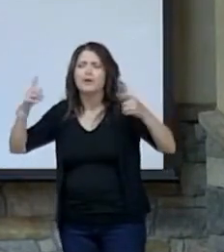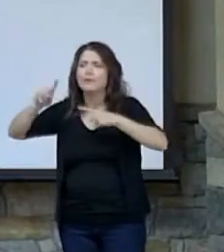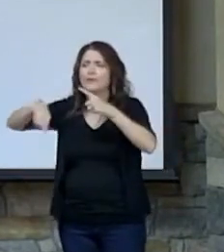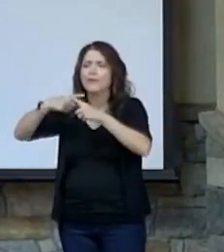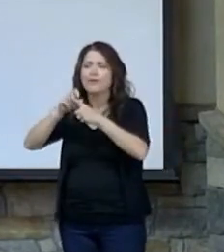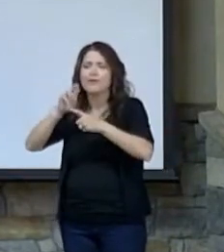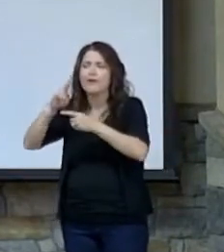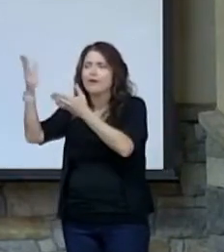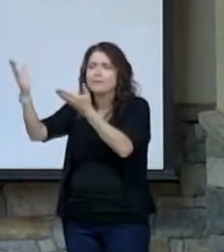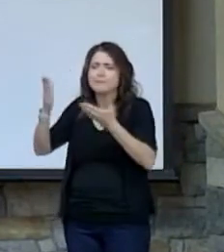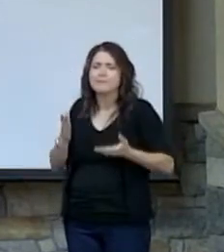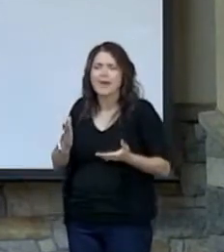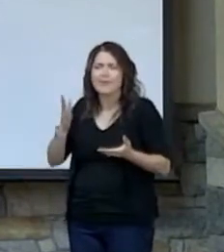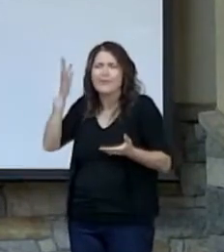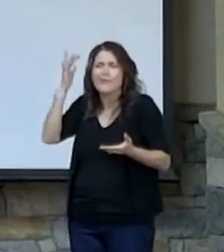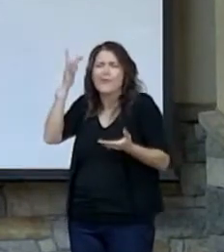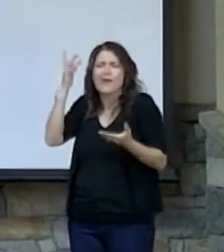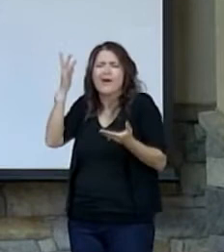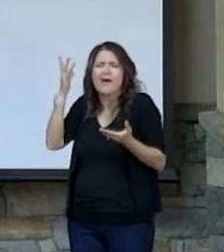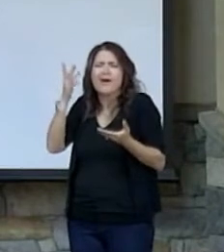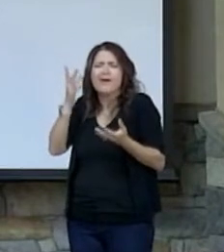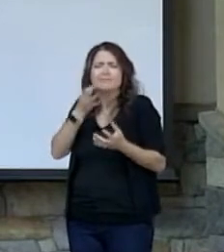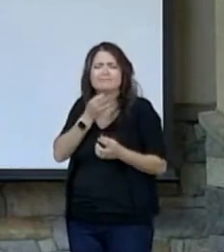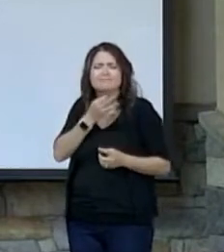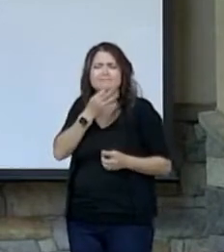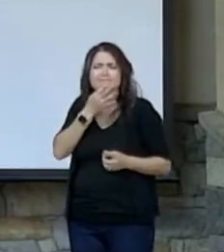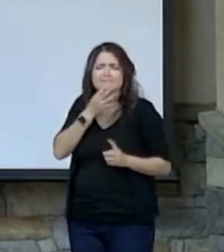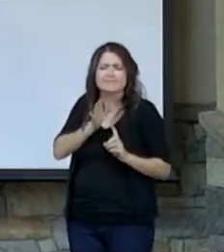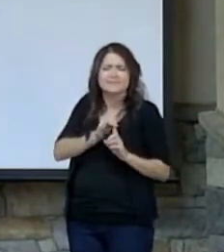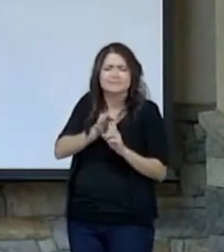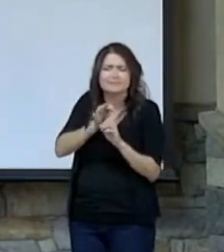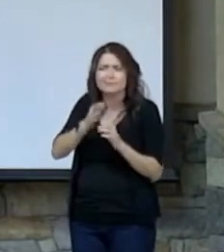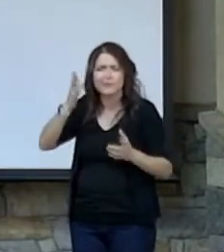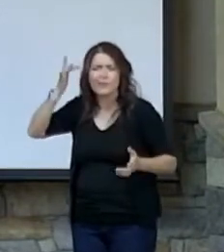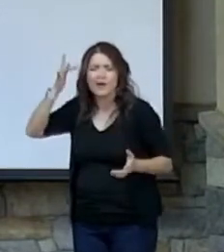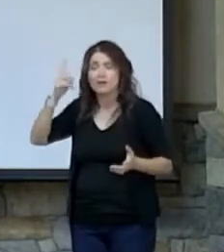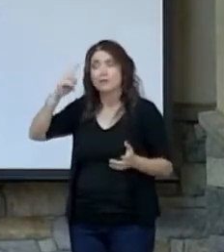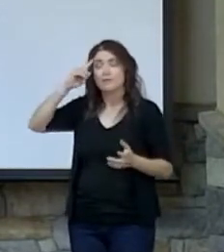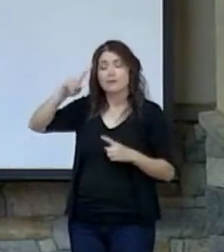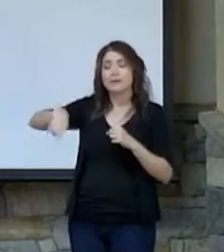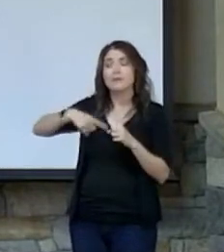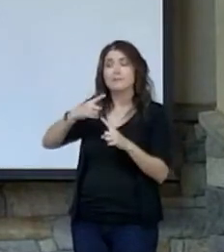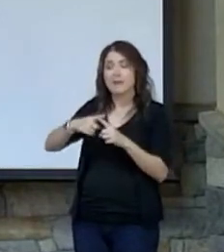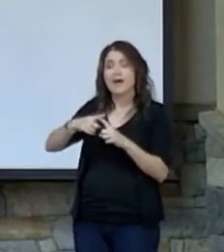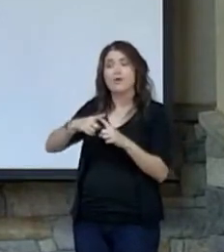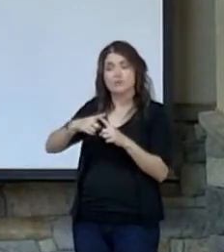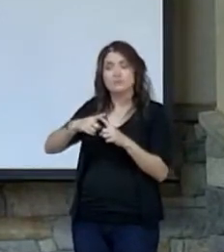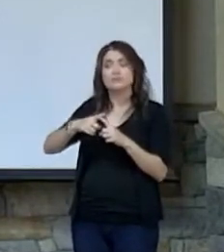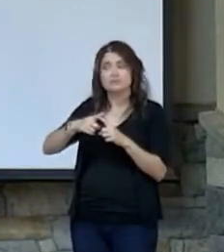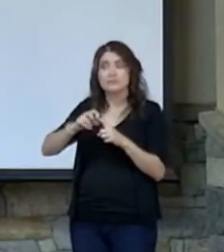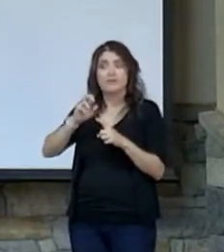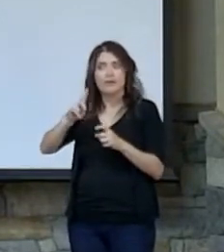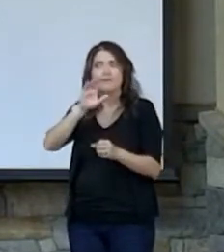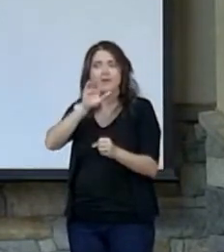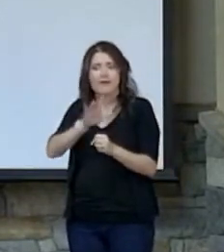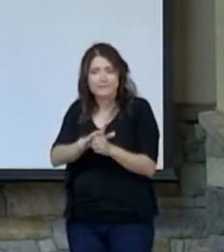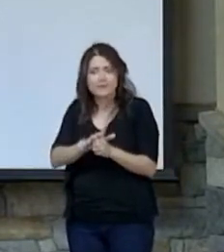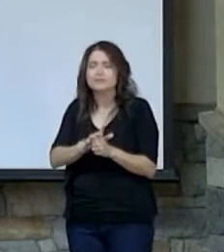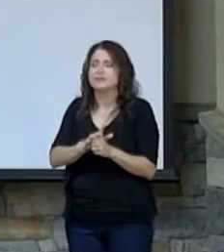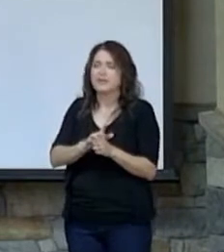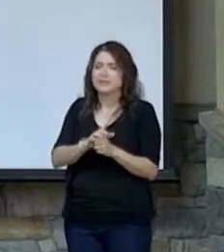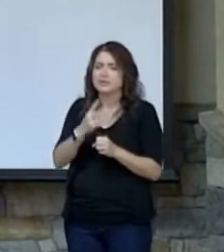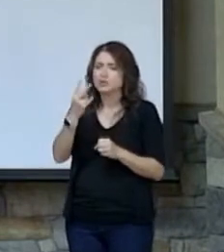of the Ark? Why was that so special? You think about the Ark of the Covenant and how it was constructed. These two